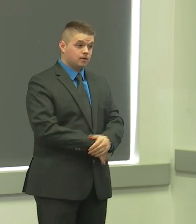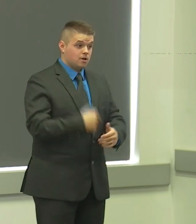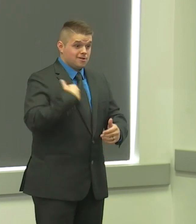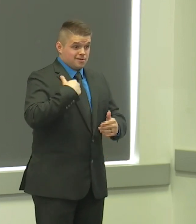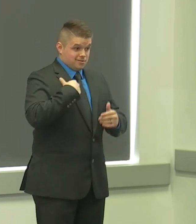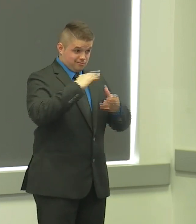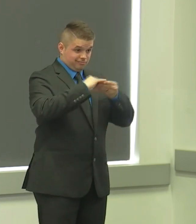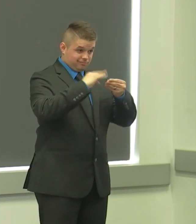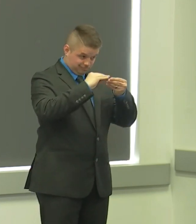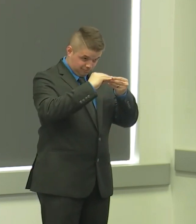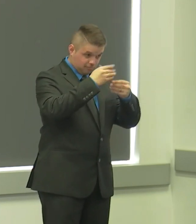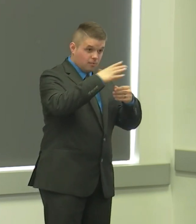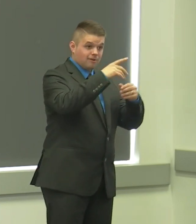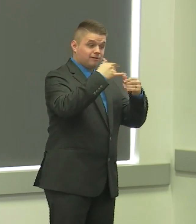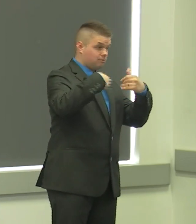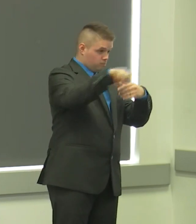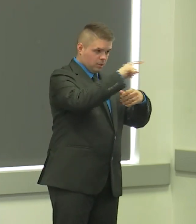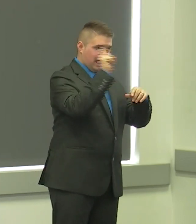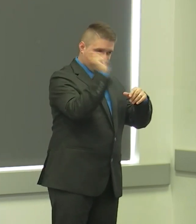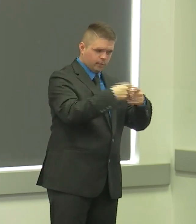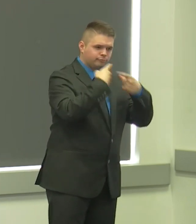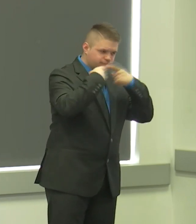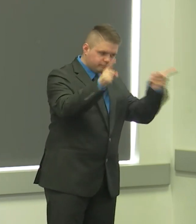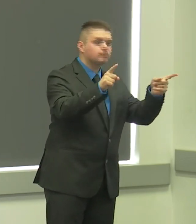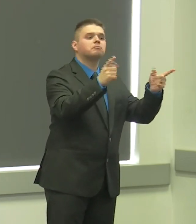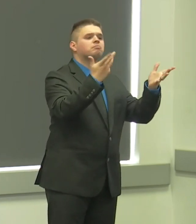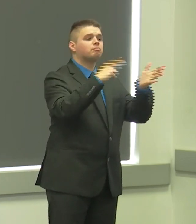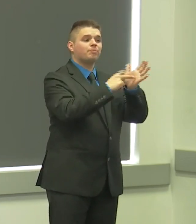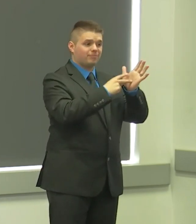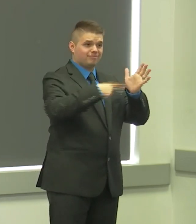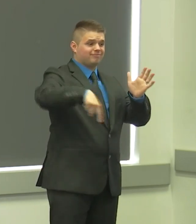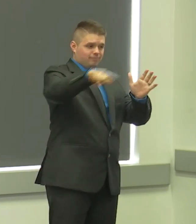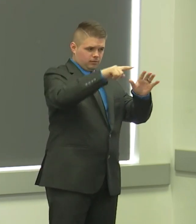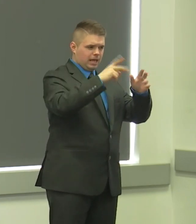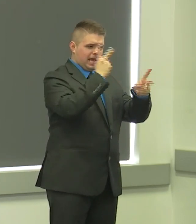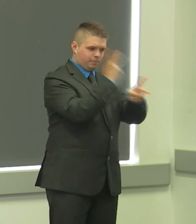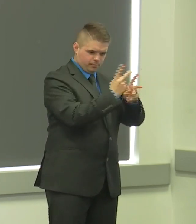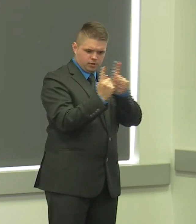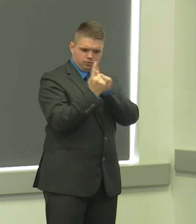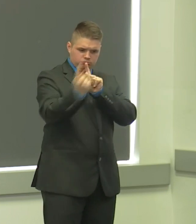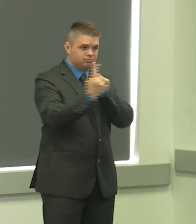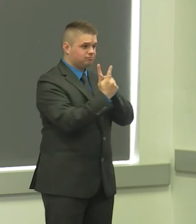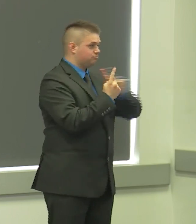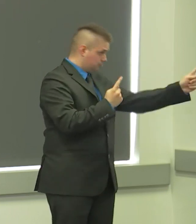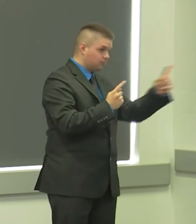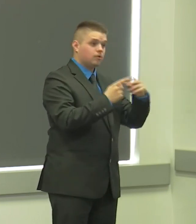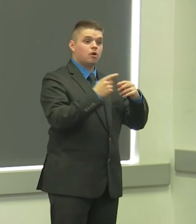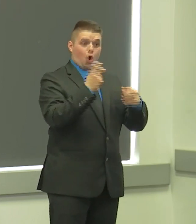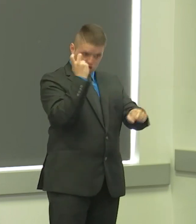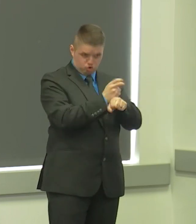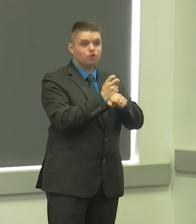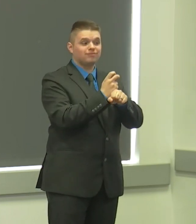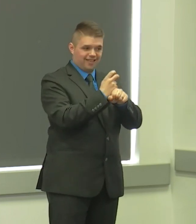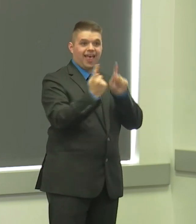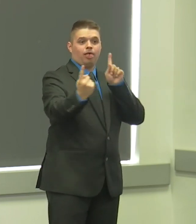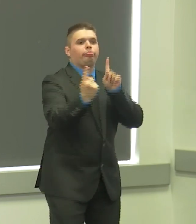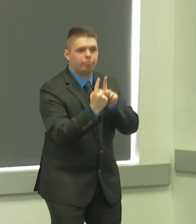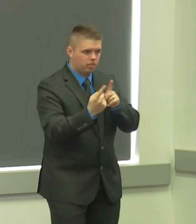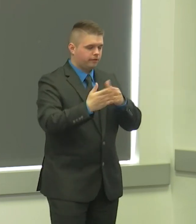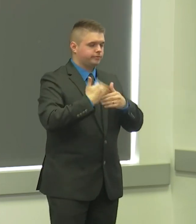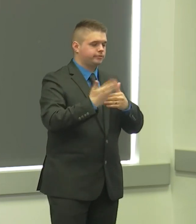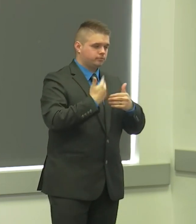Oregonians have worked really hard and sacrificed much to follow our working.